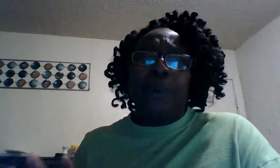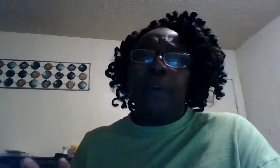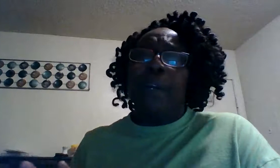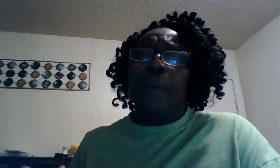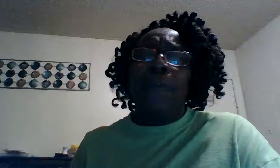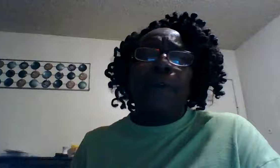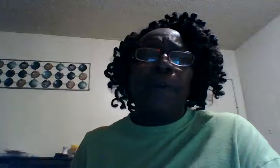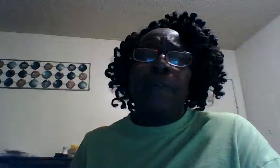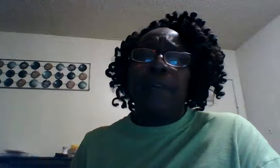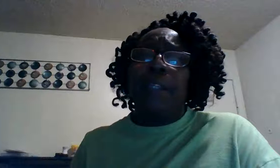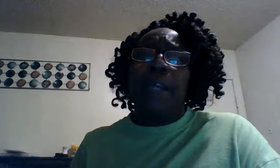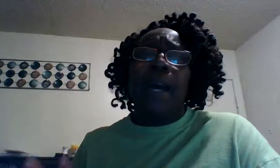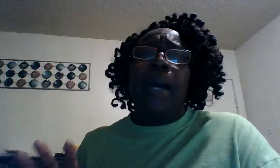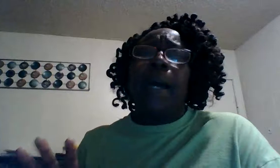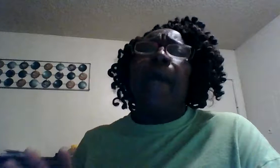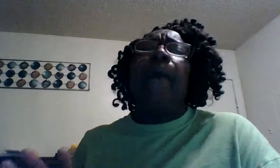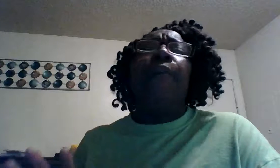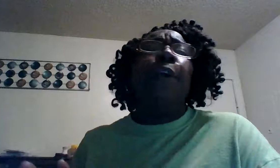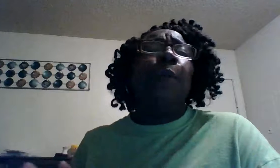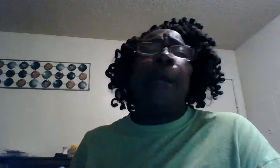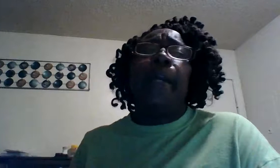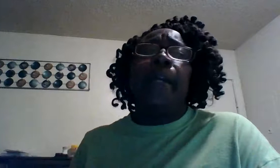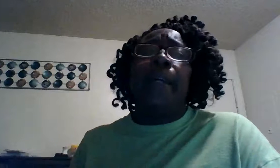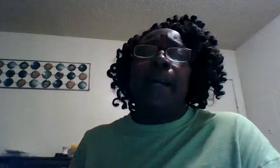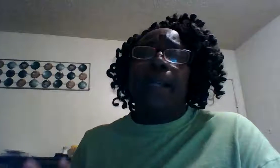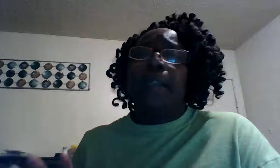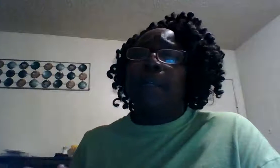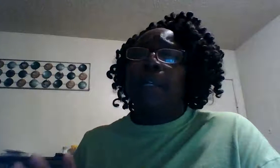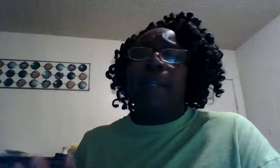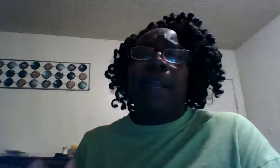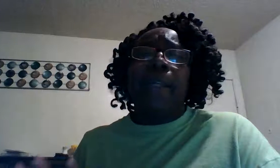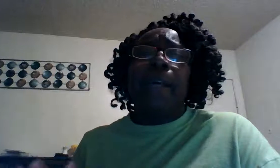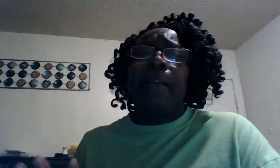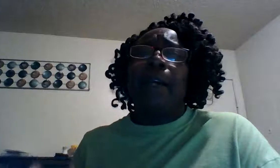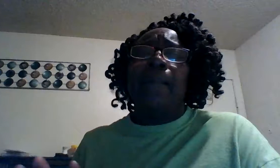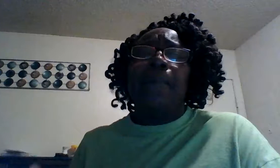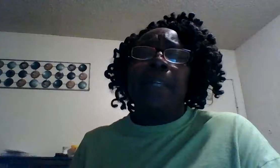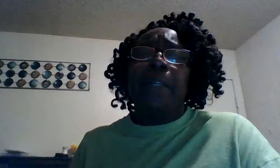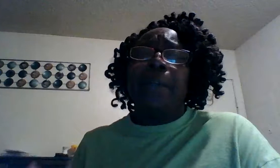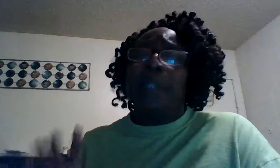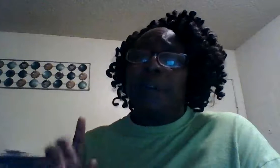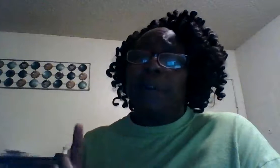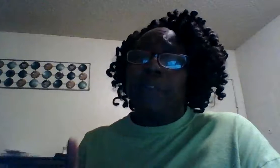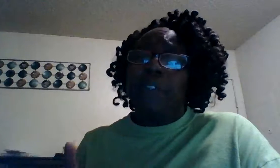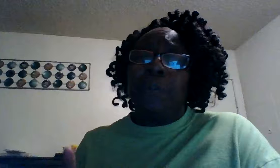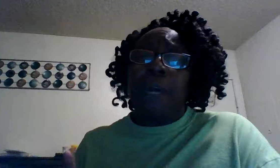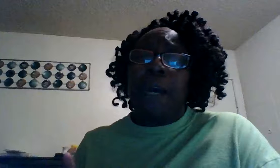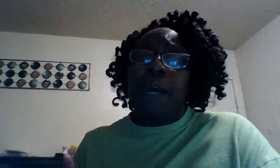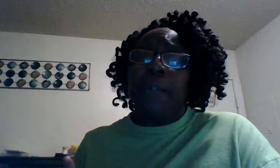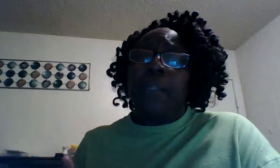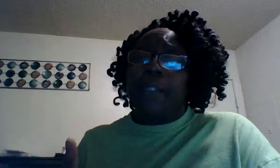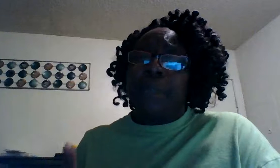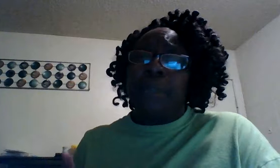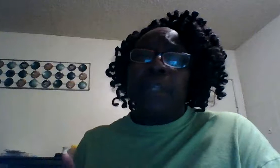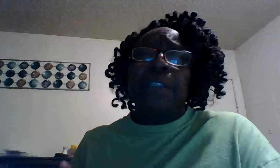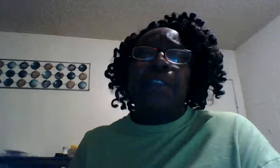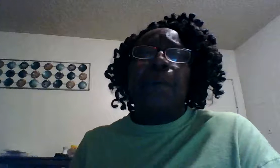word go forth father god have your way i speak not now none of me but all of you god speak to your